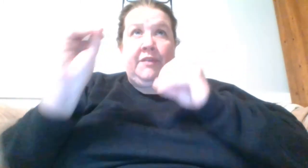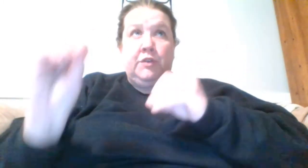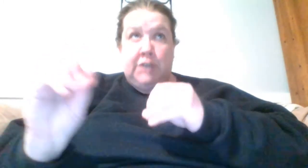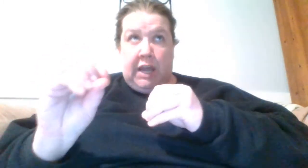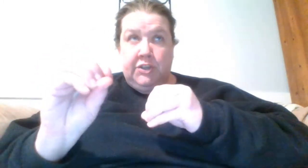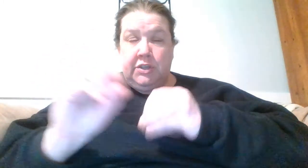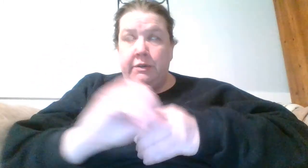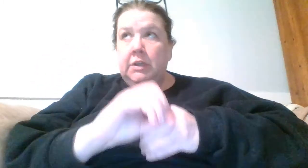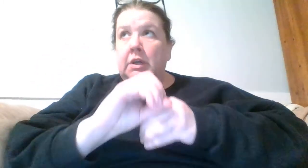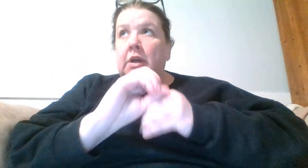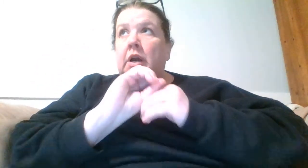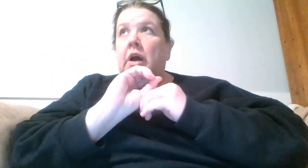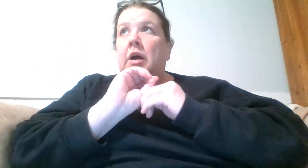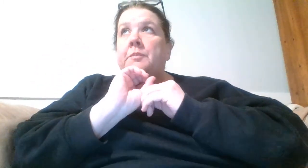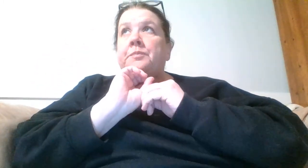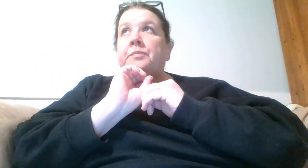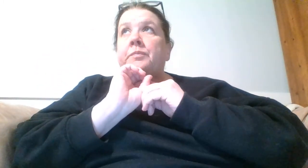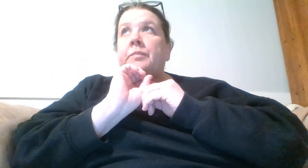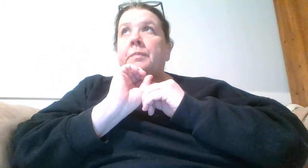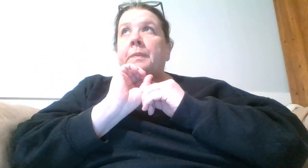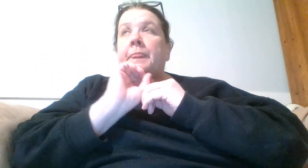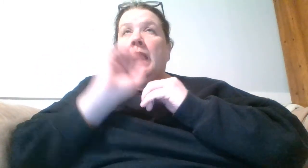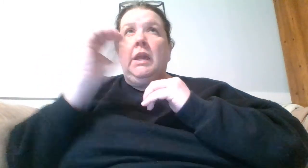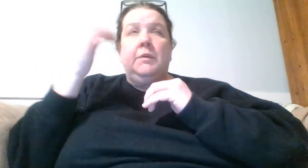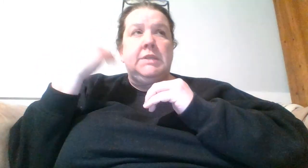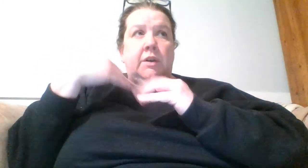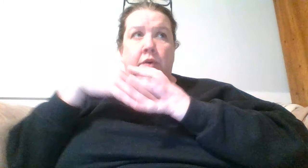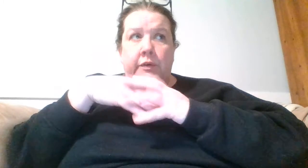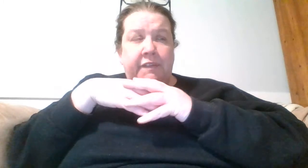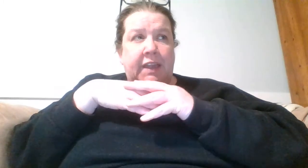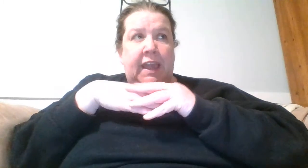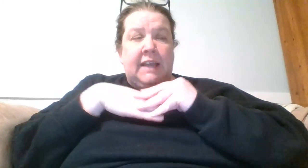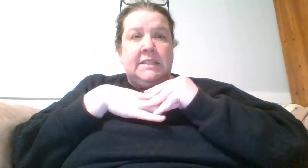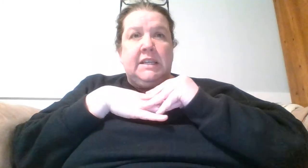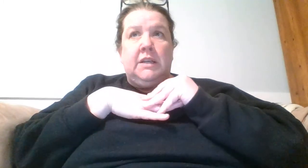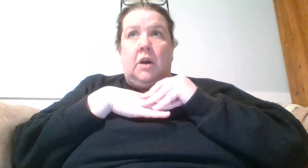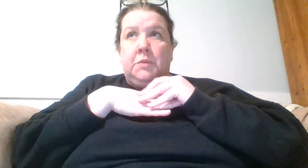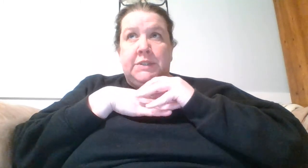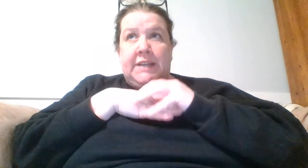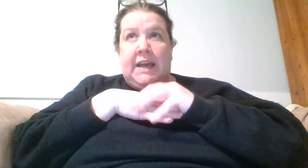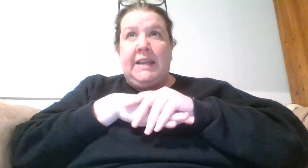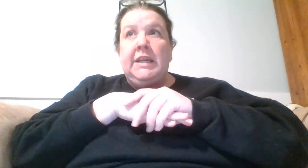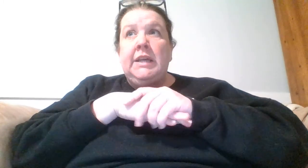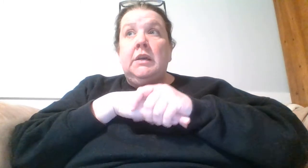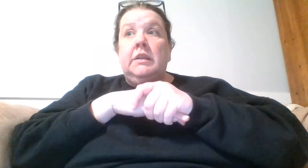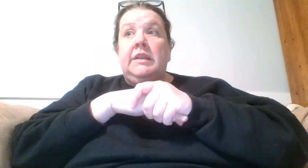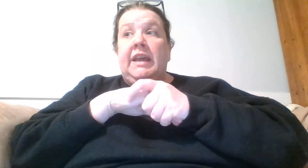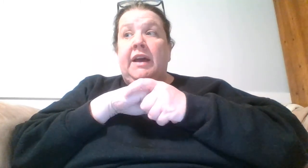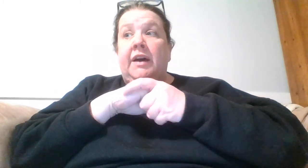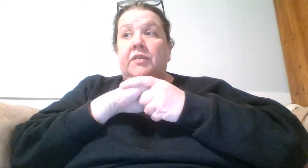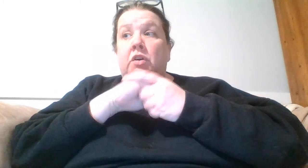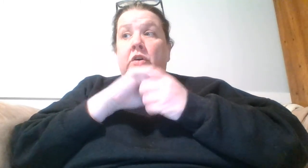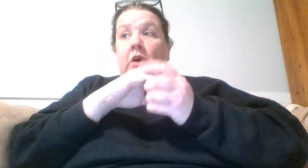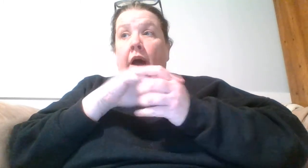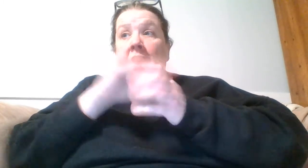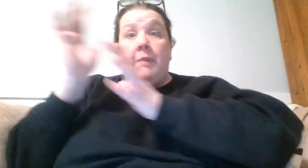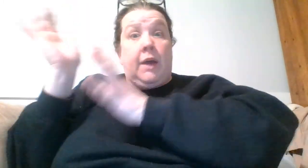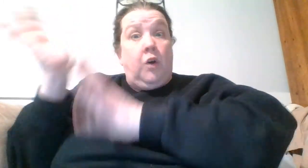nephew Josh um he was in a horrific accident almost died they have got him at